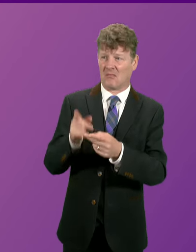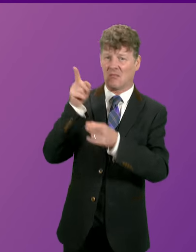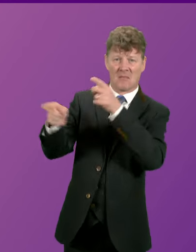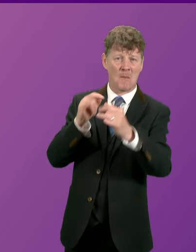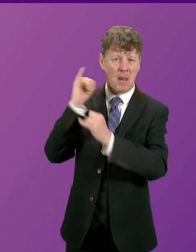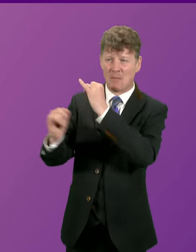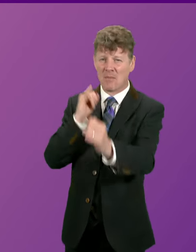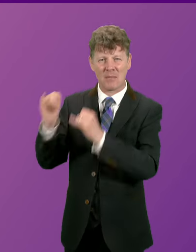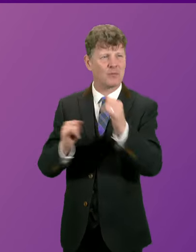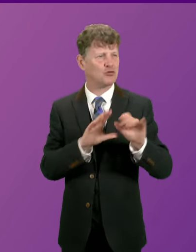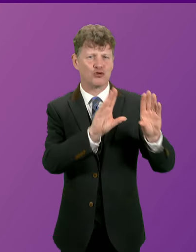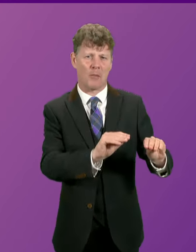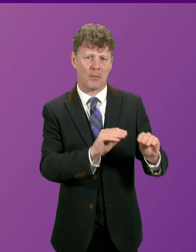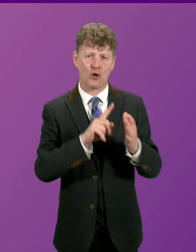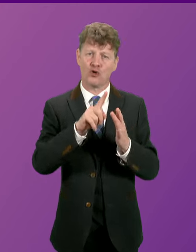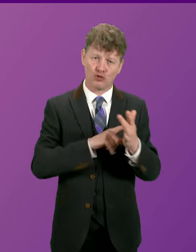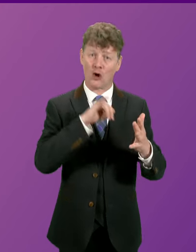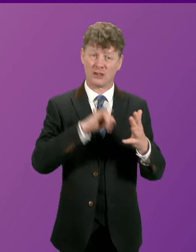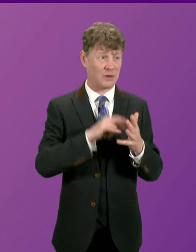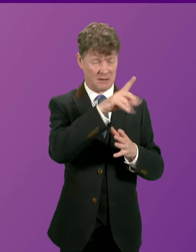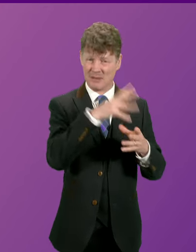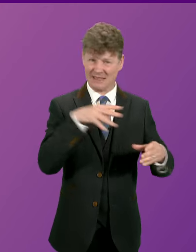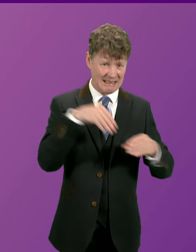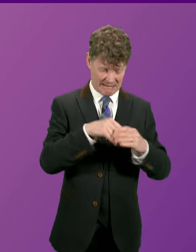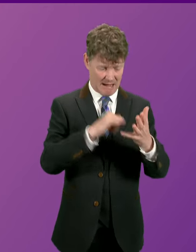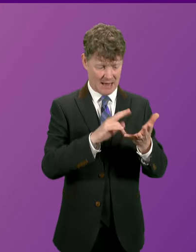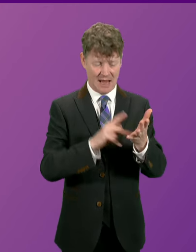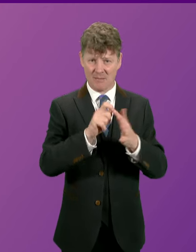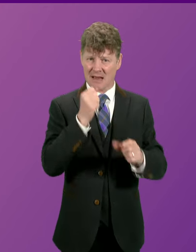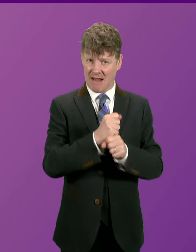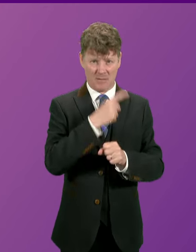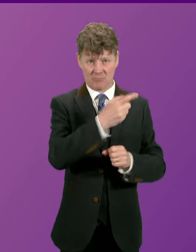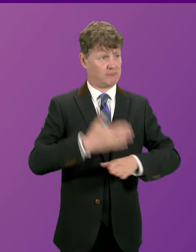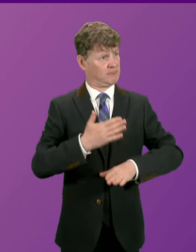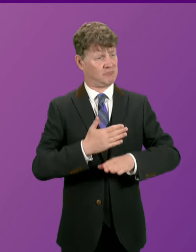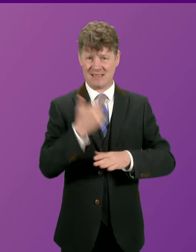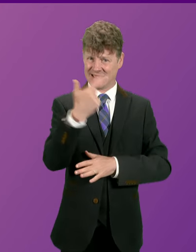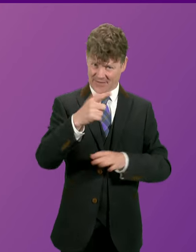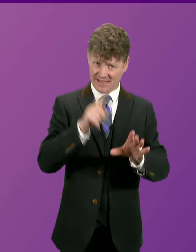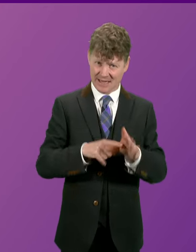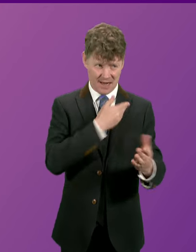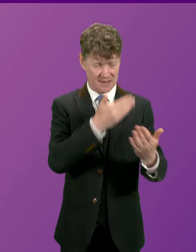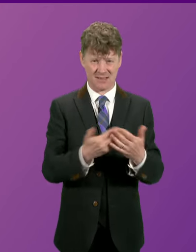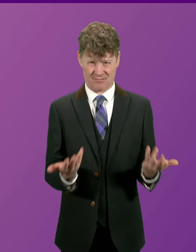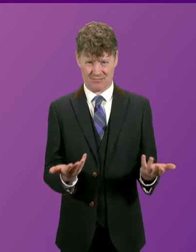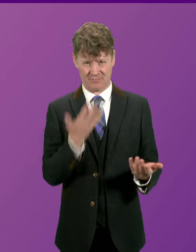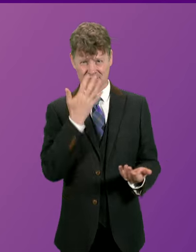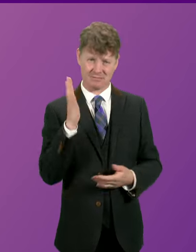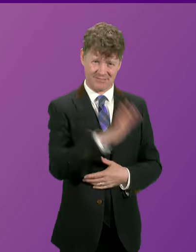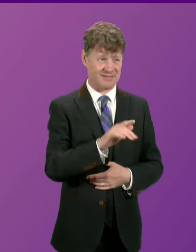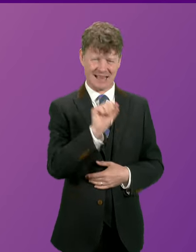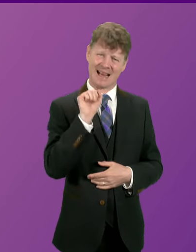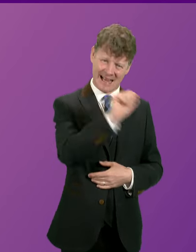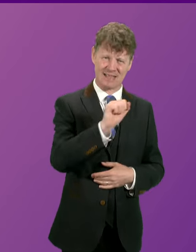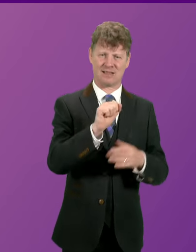else to blame. John Swinney has been at heart of this SNP government for 17 years. Isn't this a damning indictment of